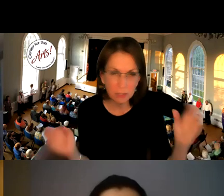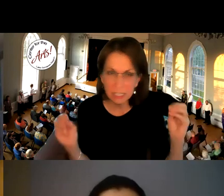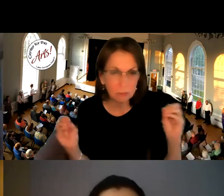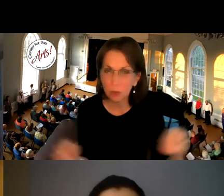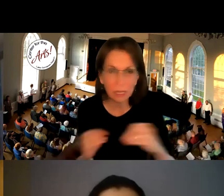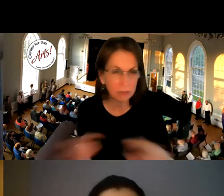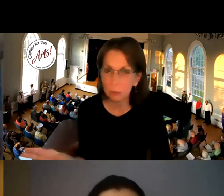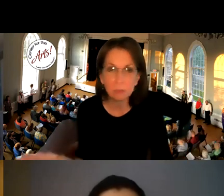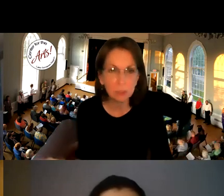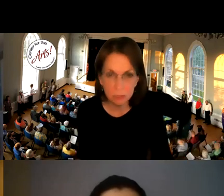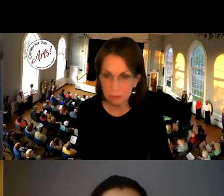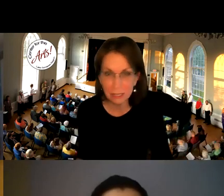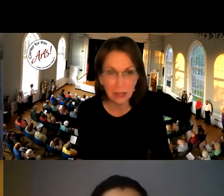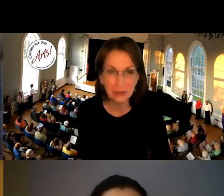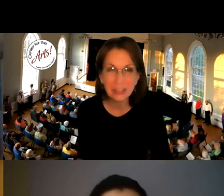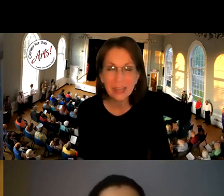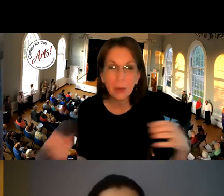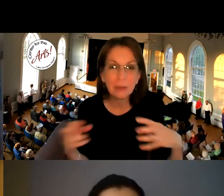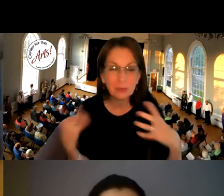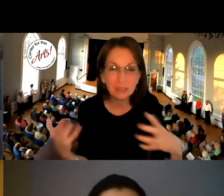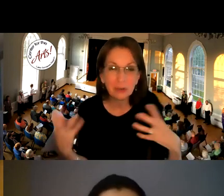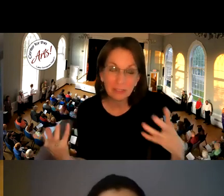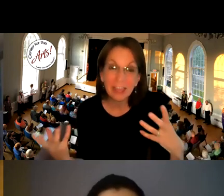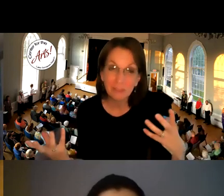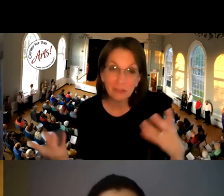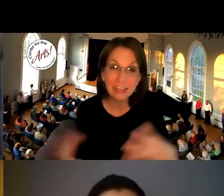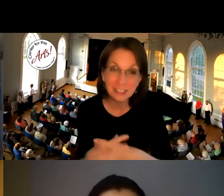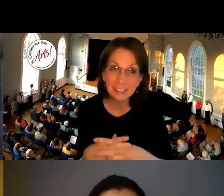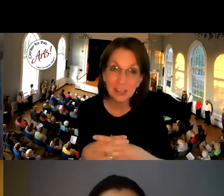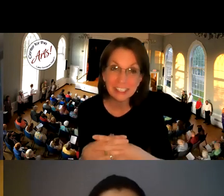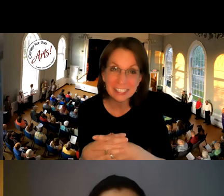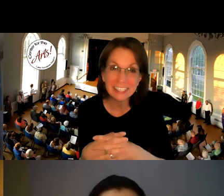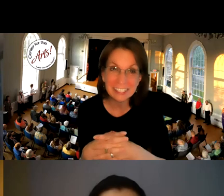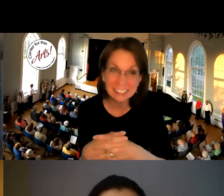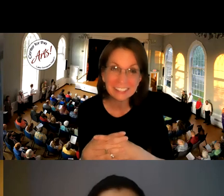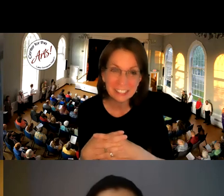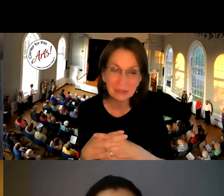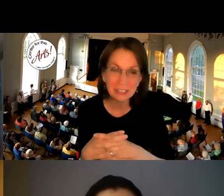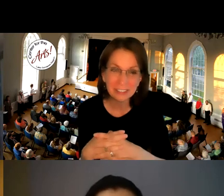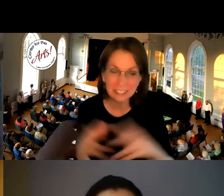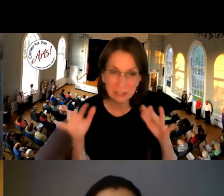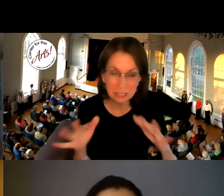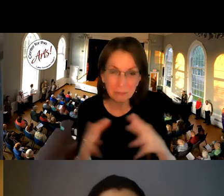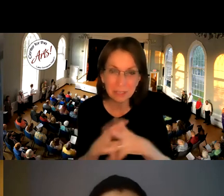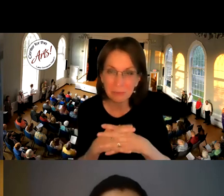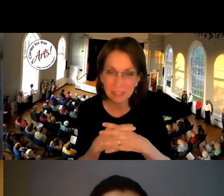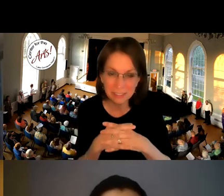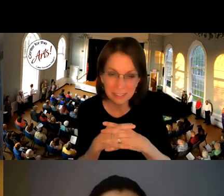you can say, okay, everyone mute, you know, but when you have a live event, it's not as easy to, you know, keep, keep things